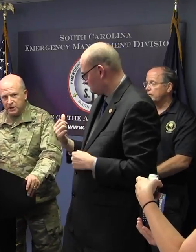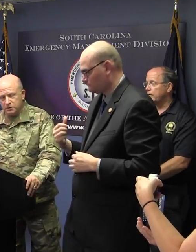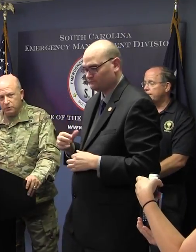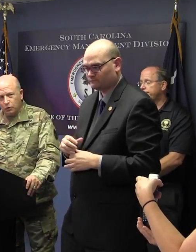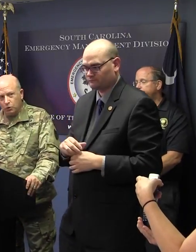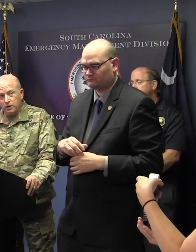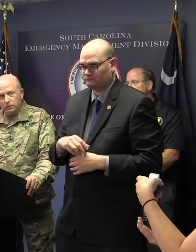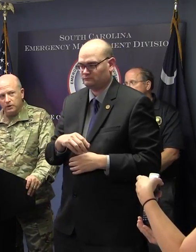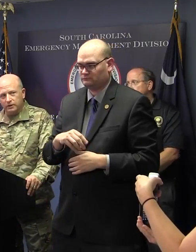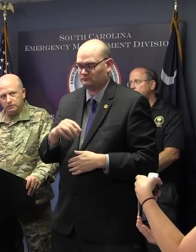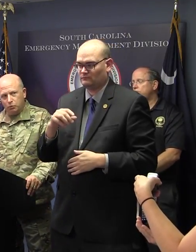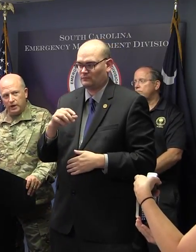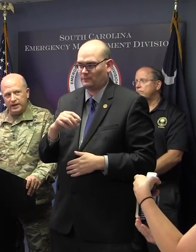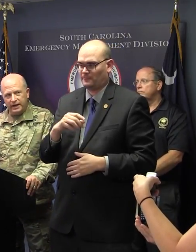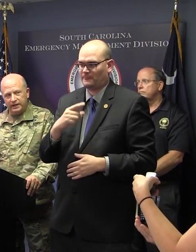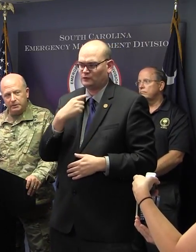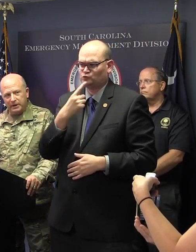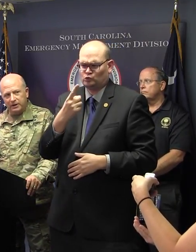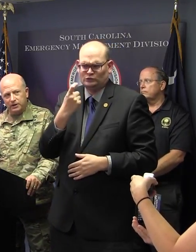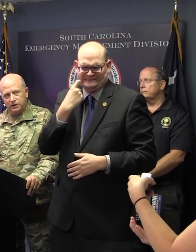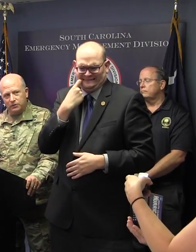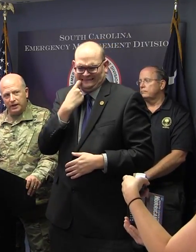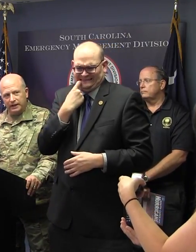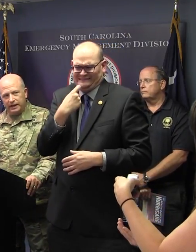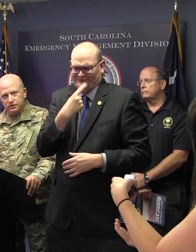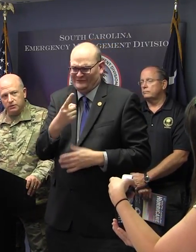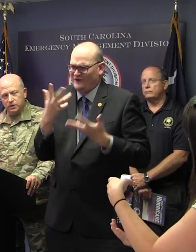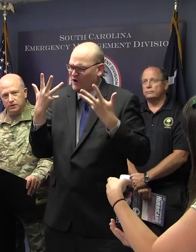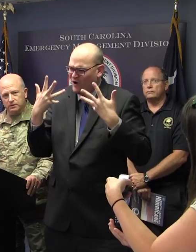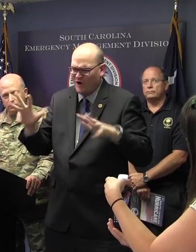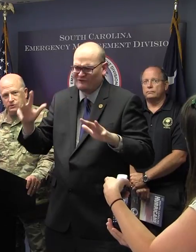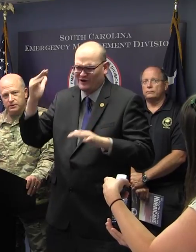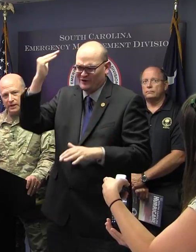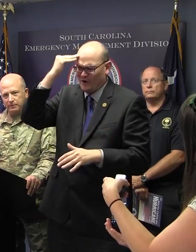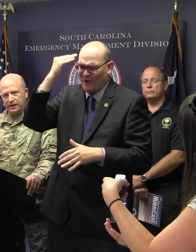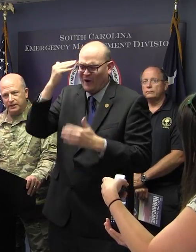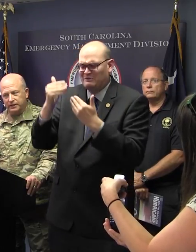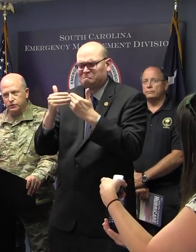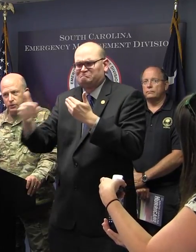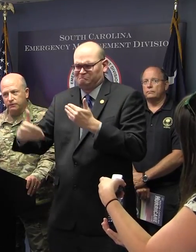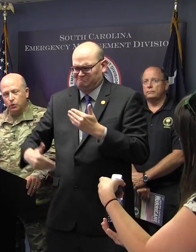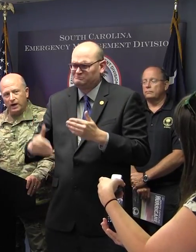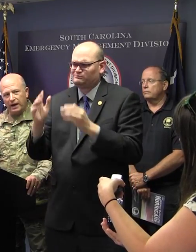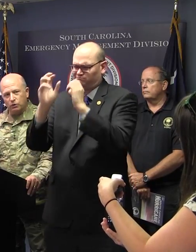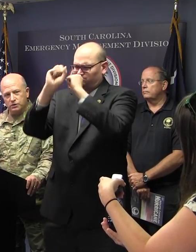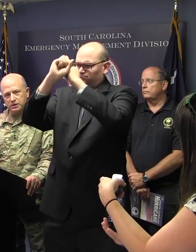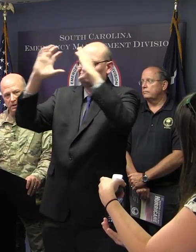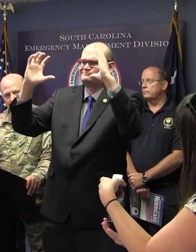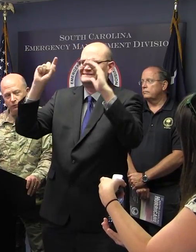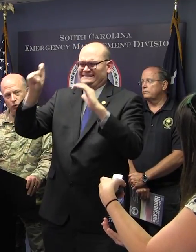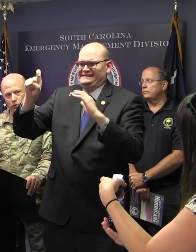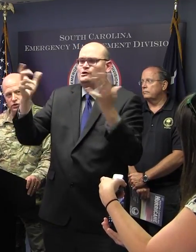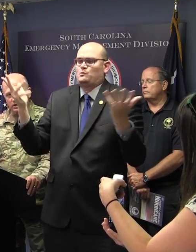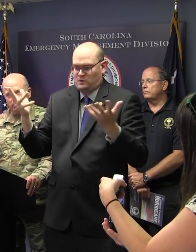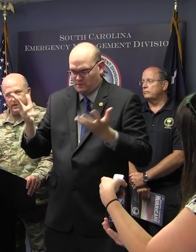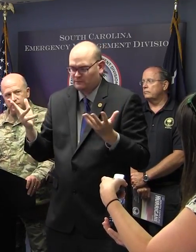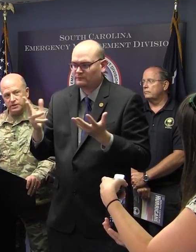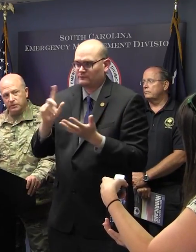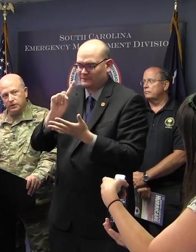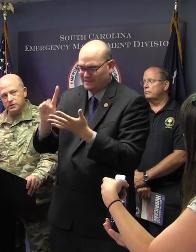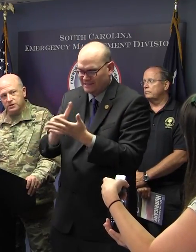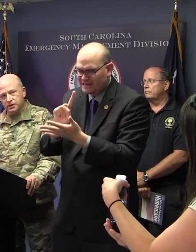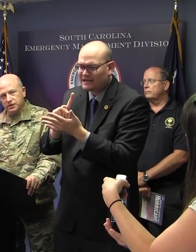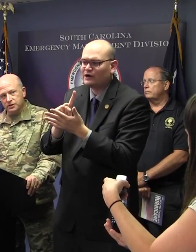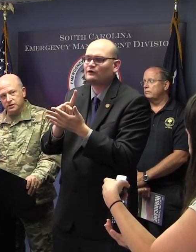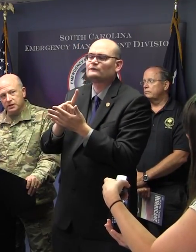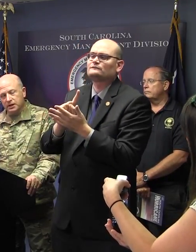As mentioned before, we're way ahead of the power curve right now. So we're we still got about another 24 hours before we'll start making